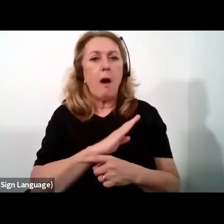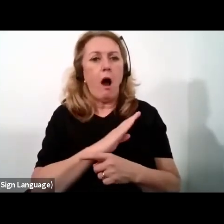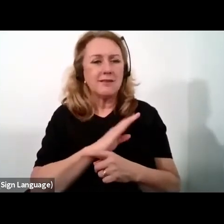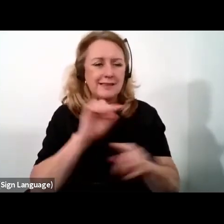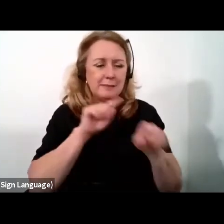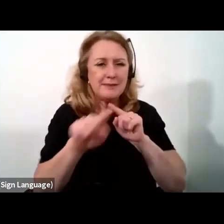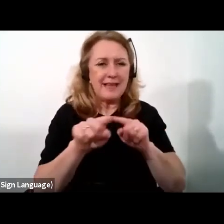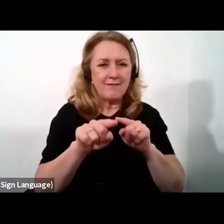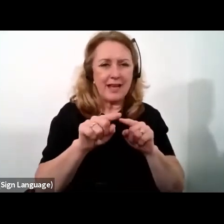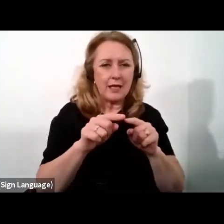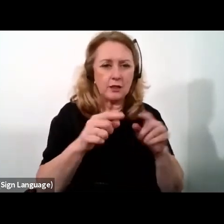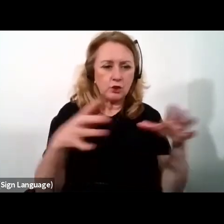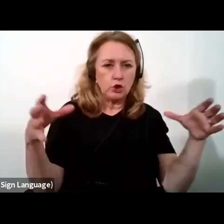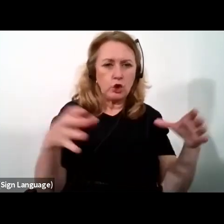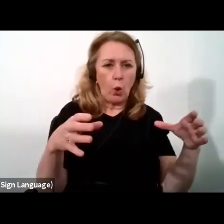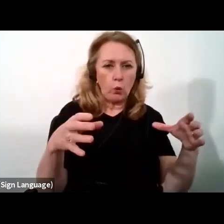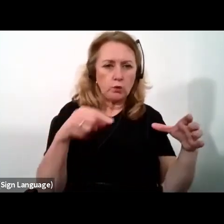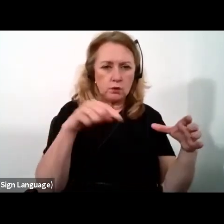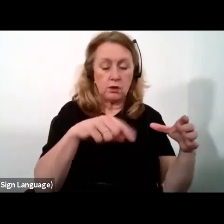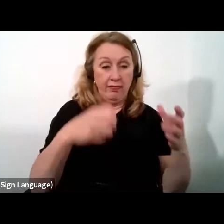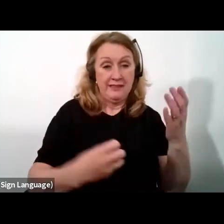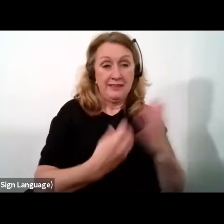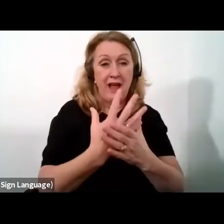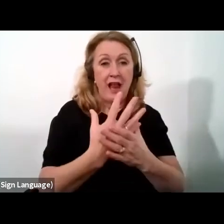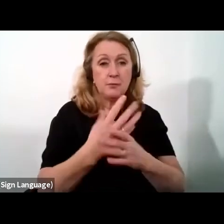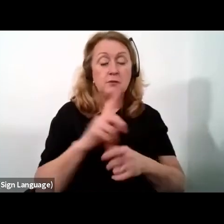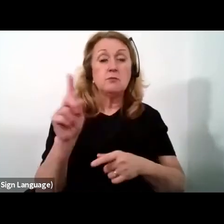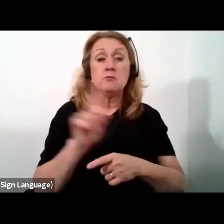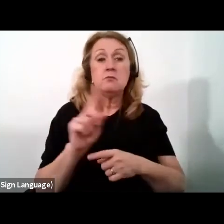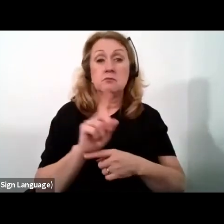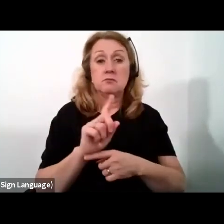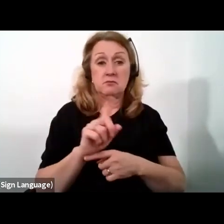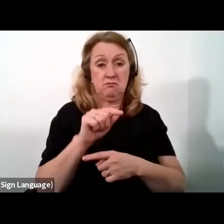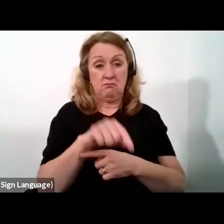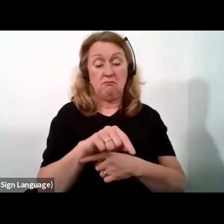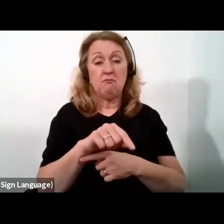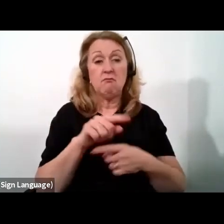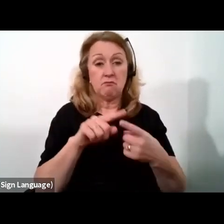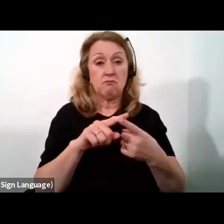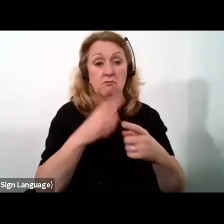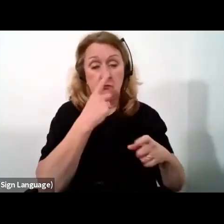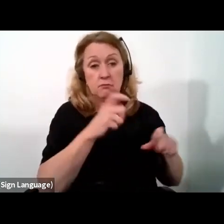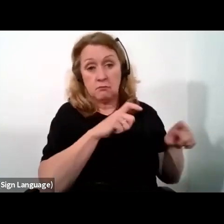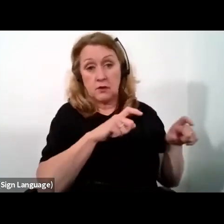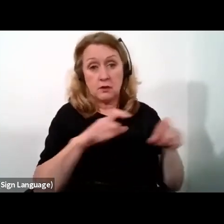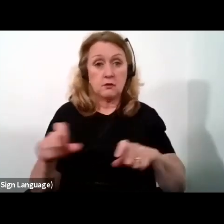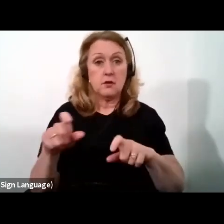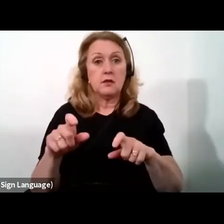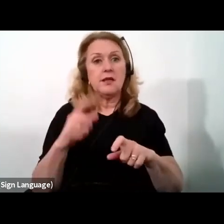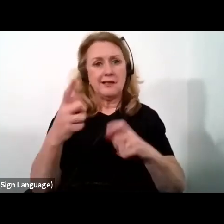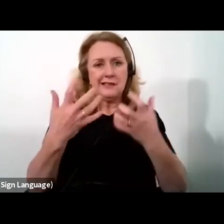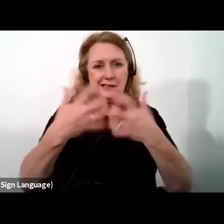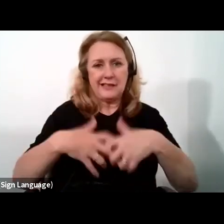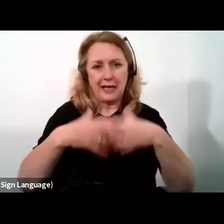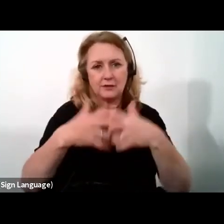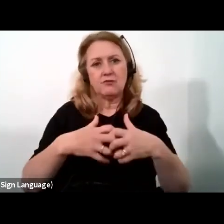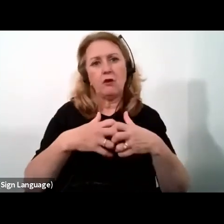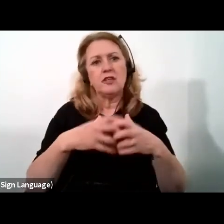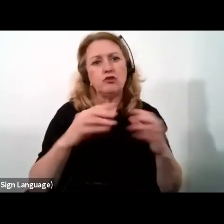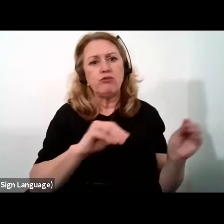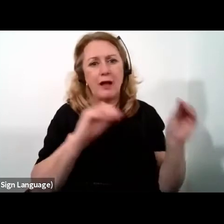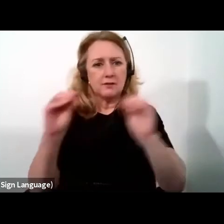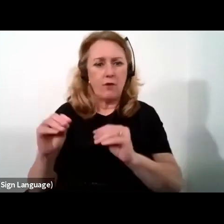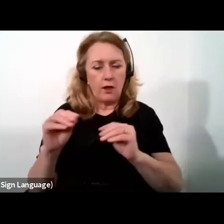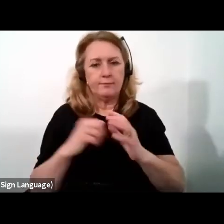It is also supporting the development of regional value chains to sustainably foster technology transfer. However,